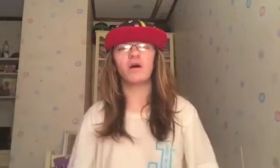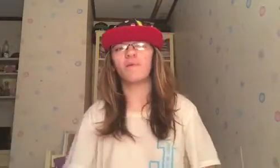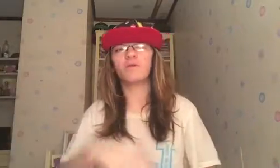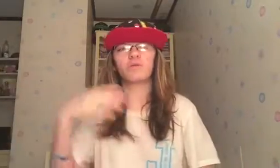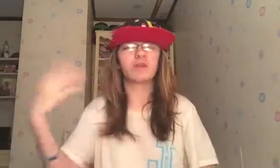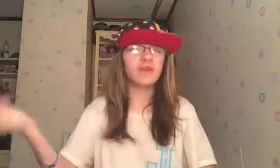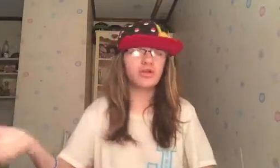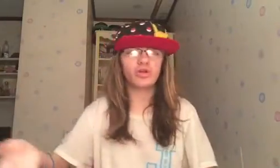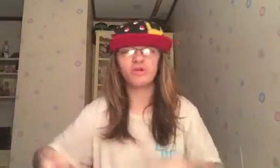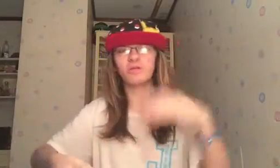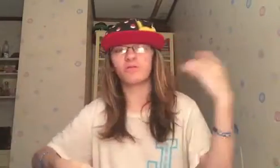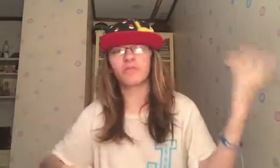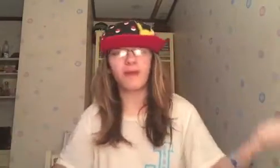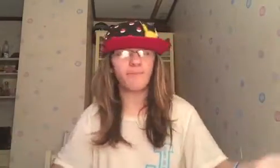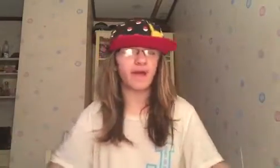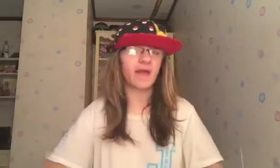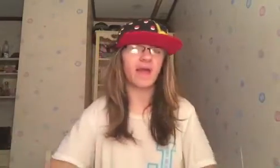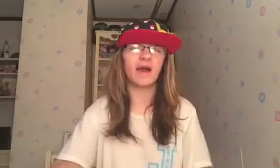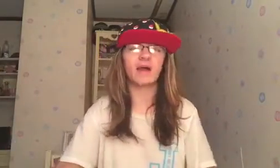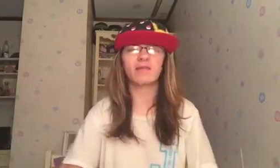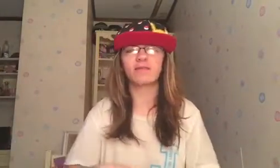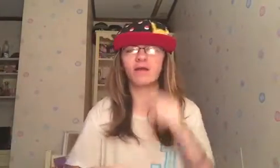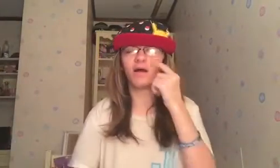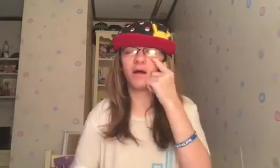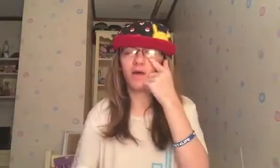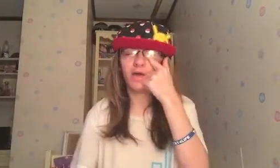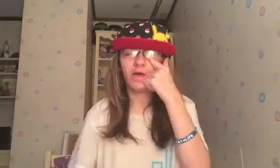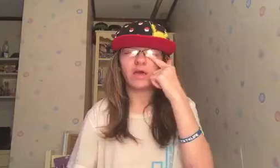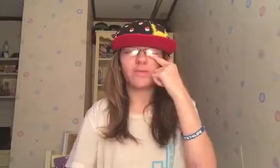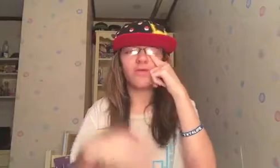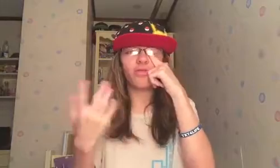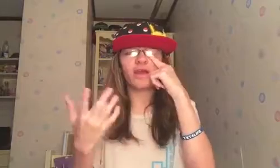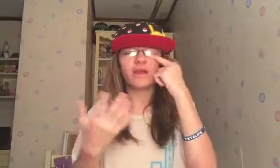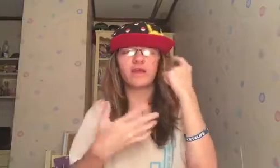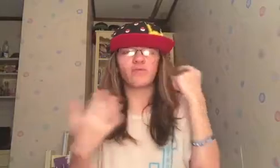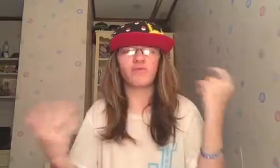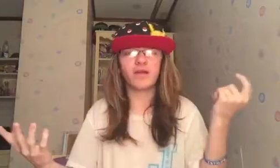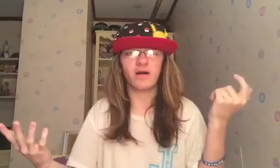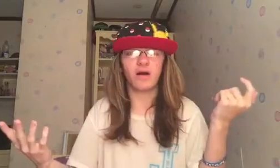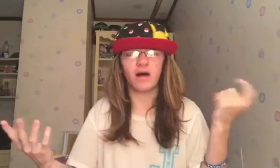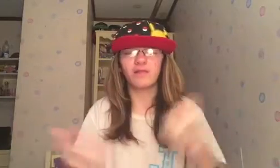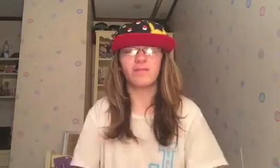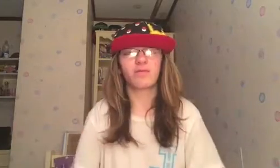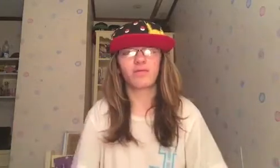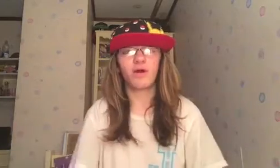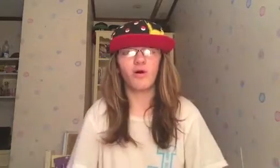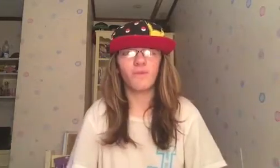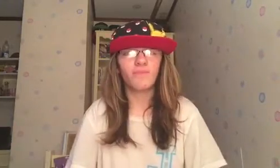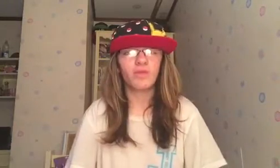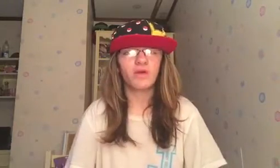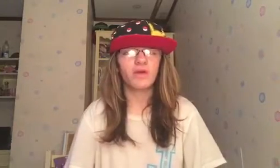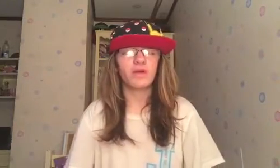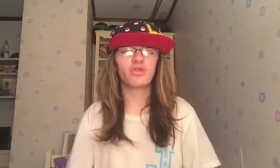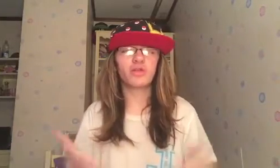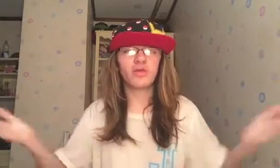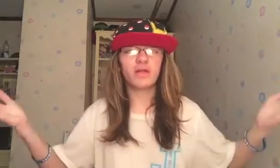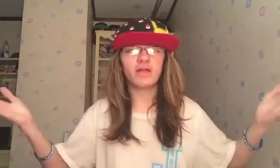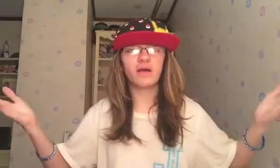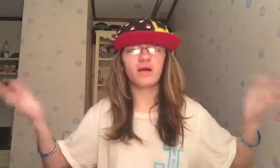Um, your t-shirts. Your snapback hats. Anything I can write on. So, just wanted to